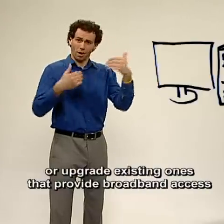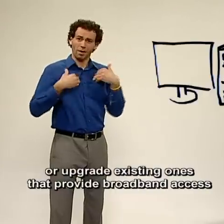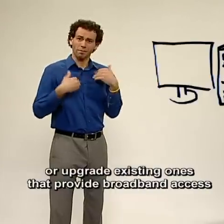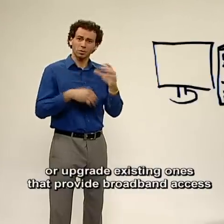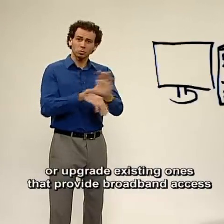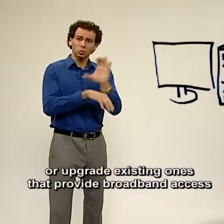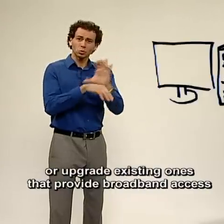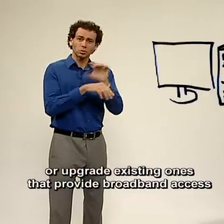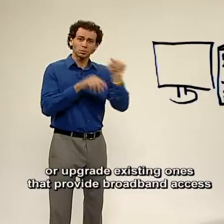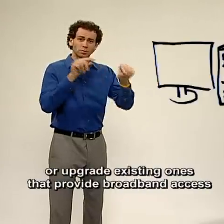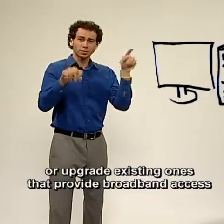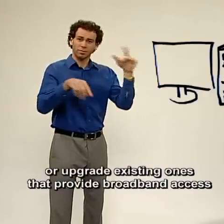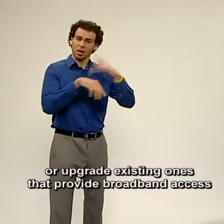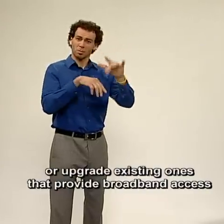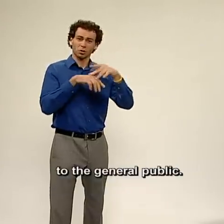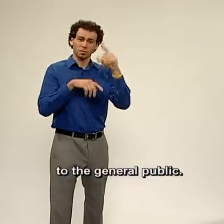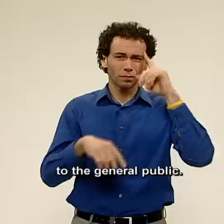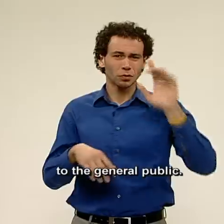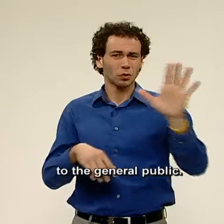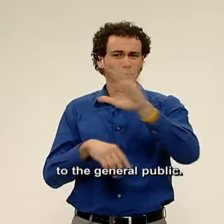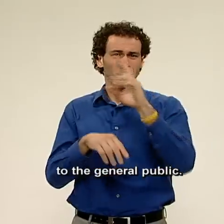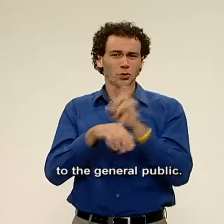broadband access to the general public.